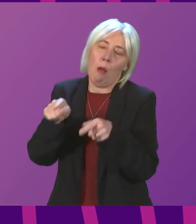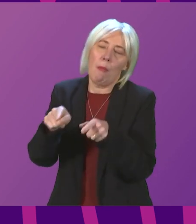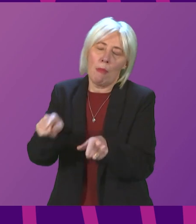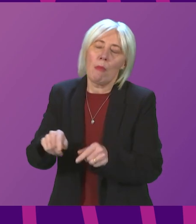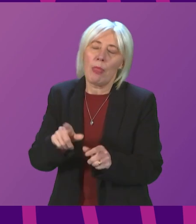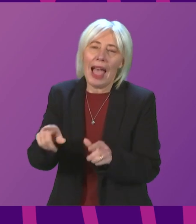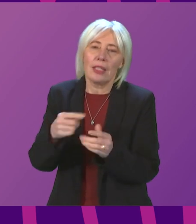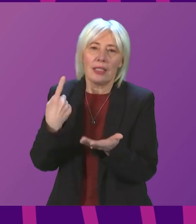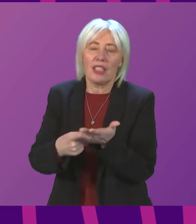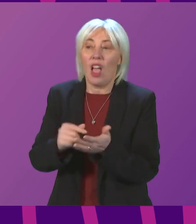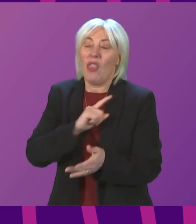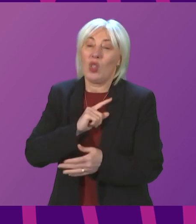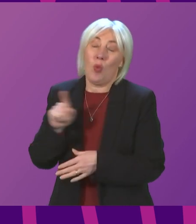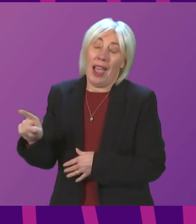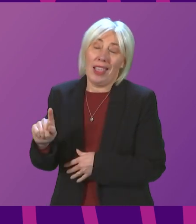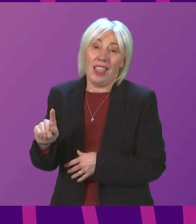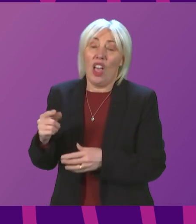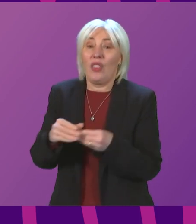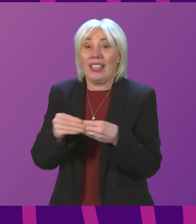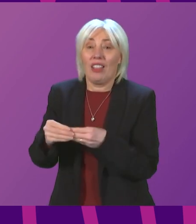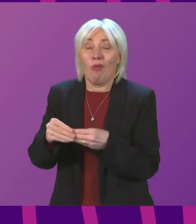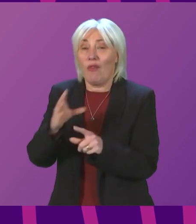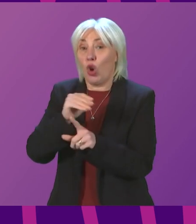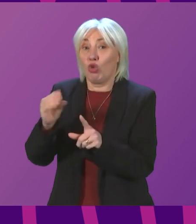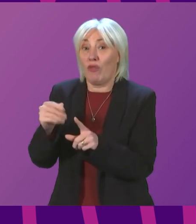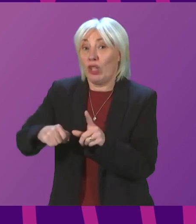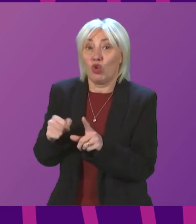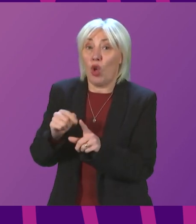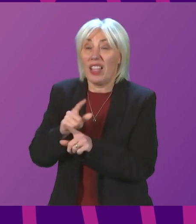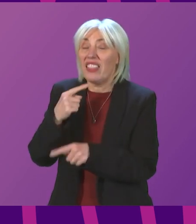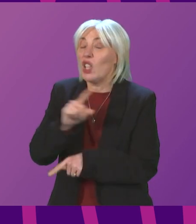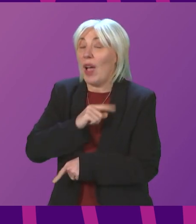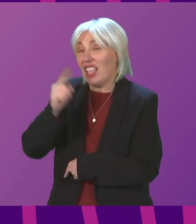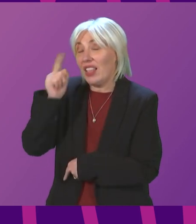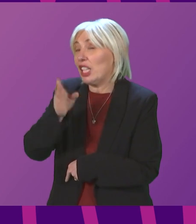Conservative Party describes that as dangerous. Paul Jackie Bailey.